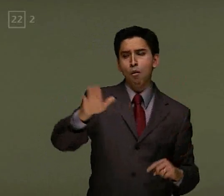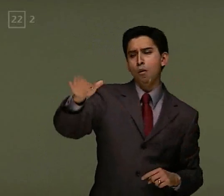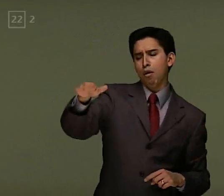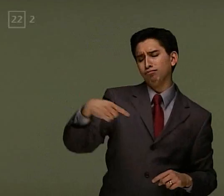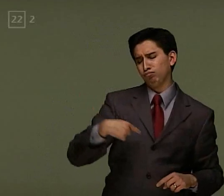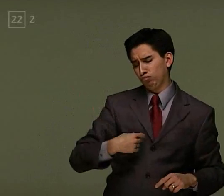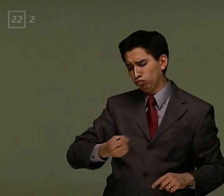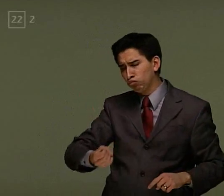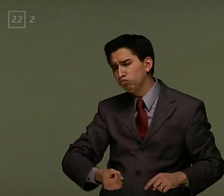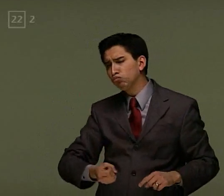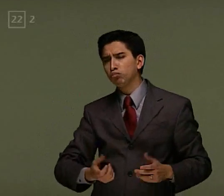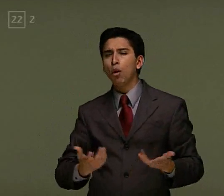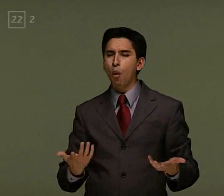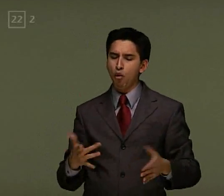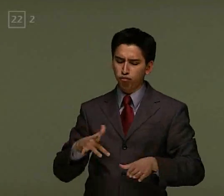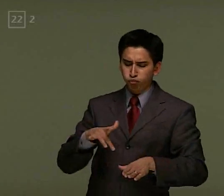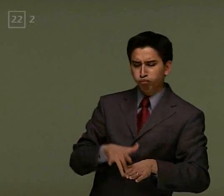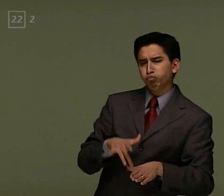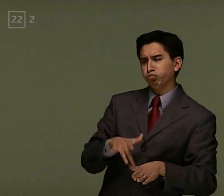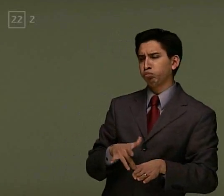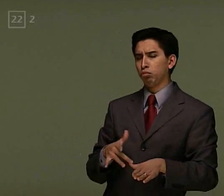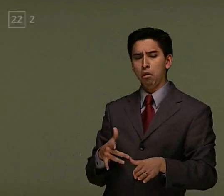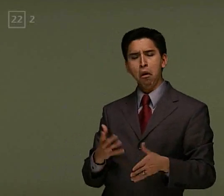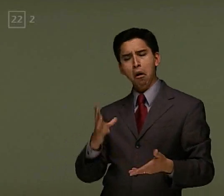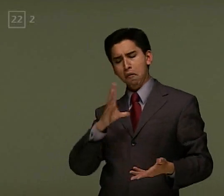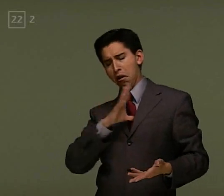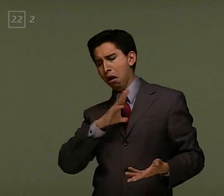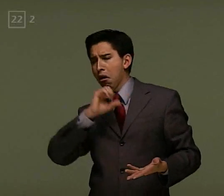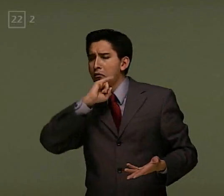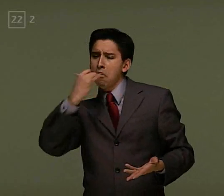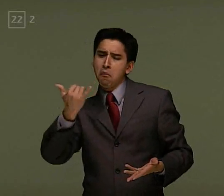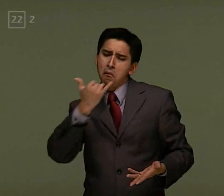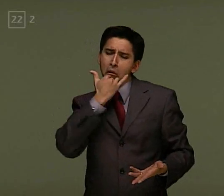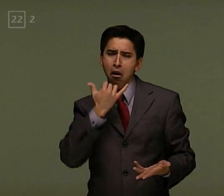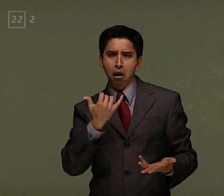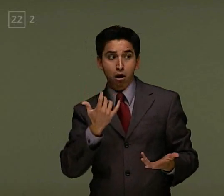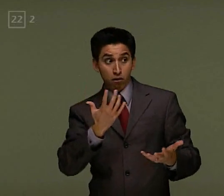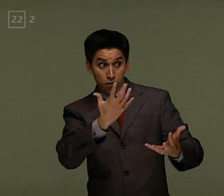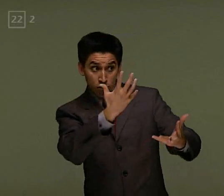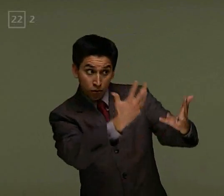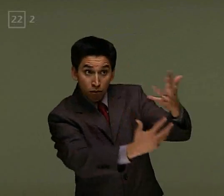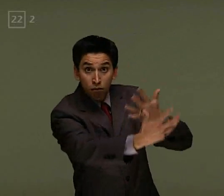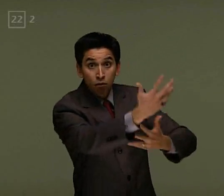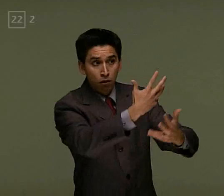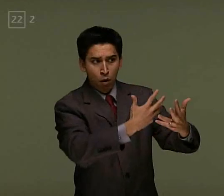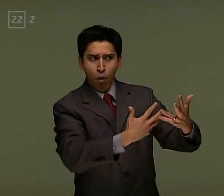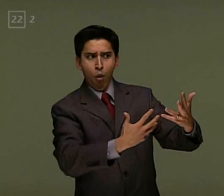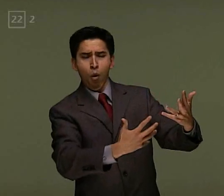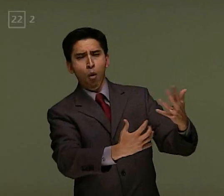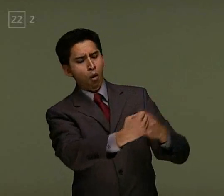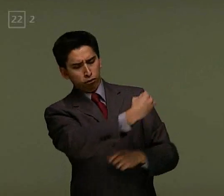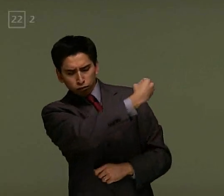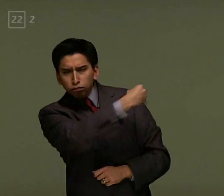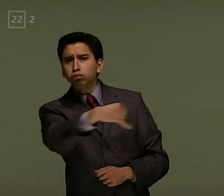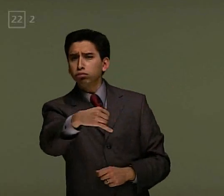Then I fuck yo bitch Eat that wonton soup Look like wonton soup Hopped up in my car